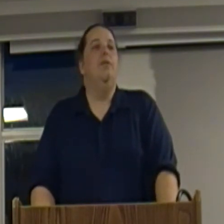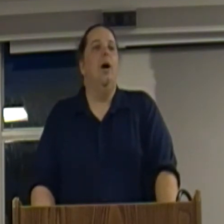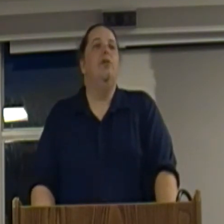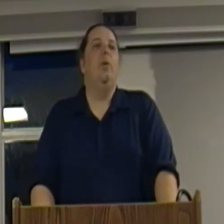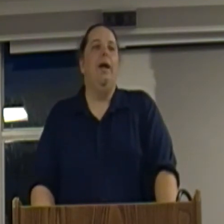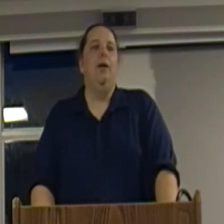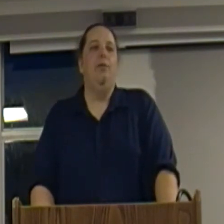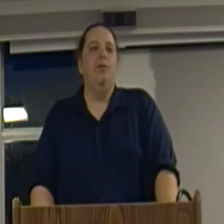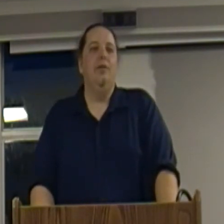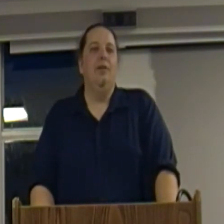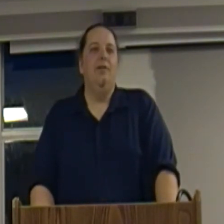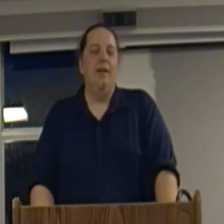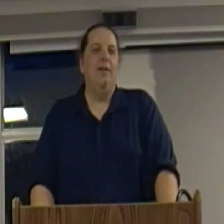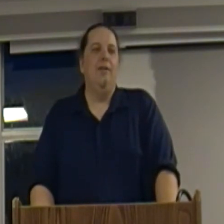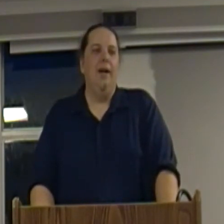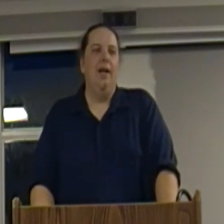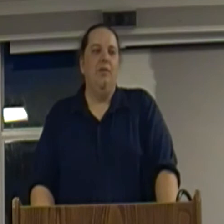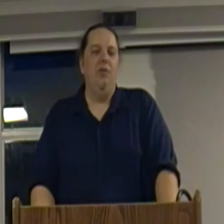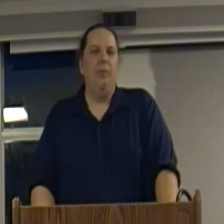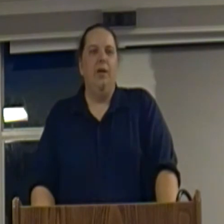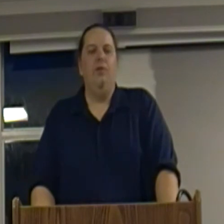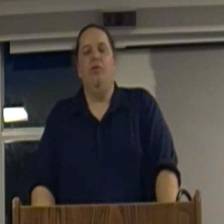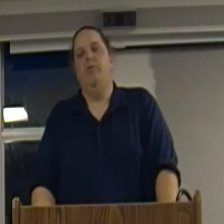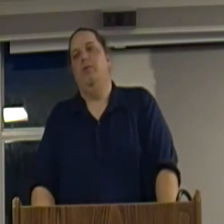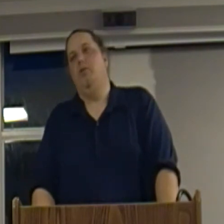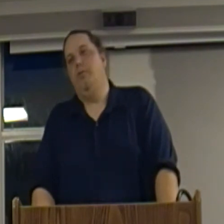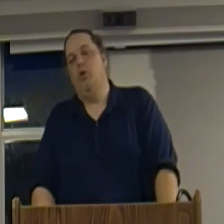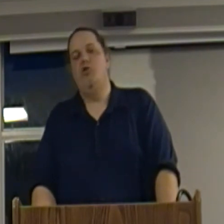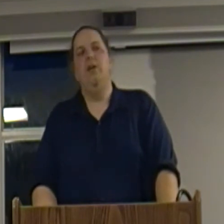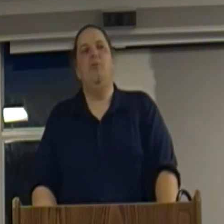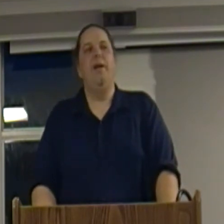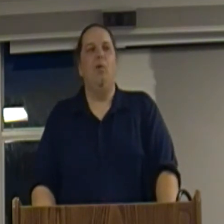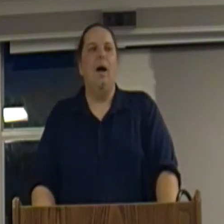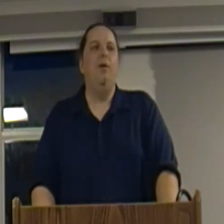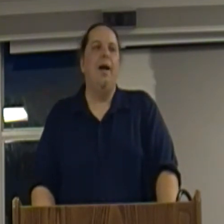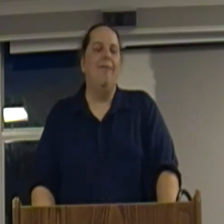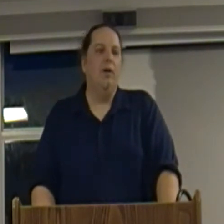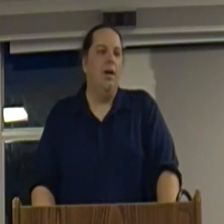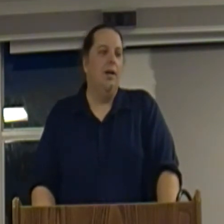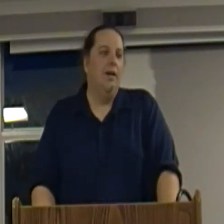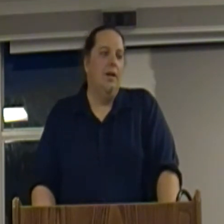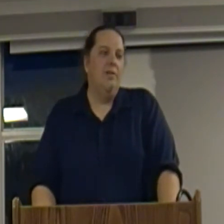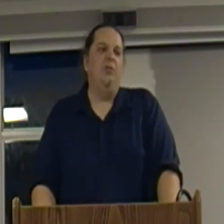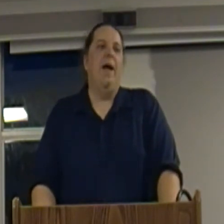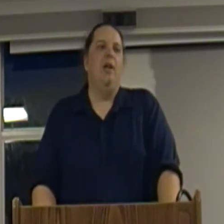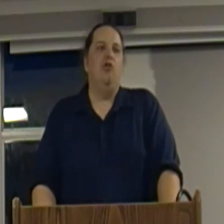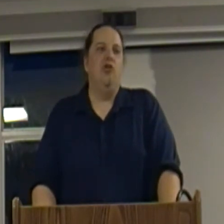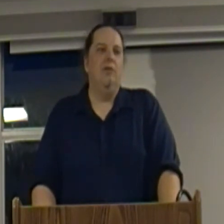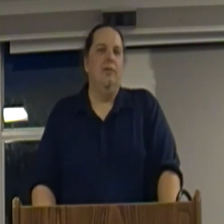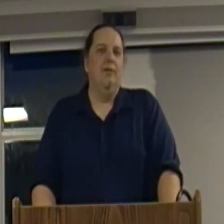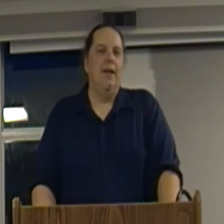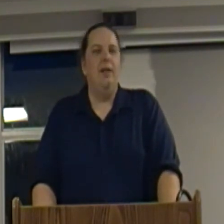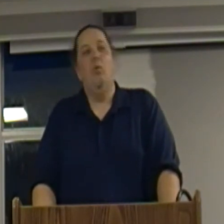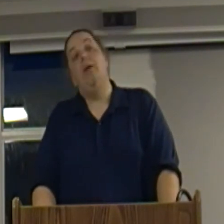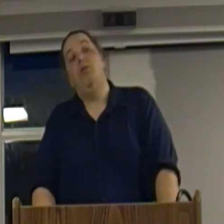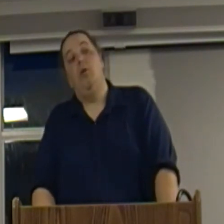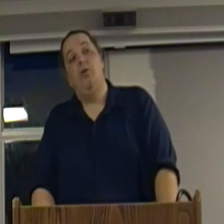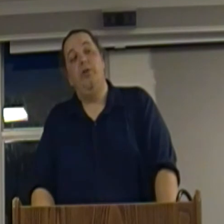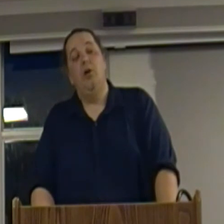for other ways to get their hands on these spices. Portuguese began rounding Africa. The Spanish headed west across the